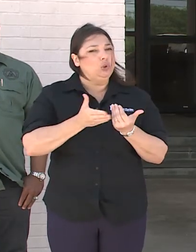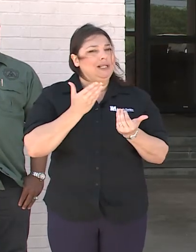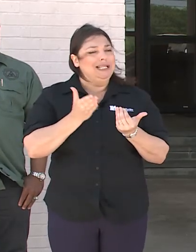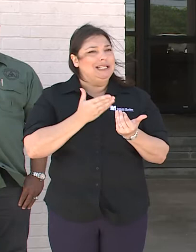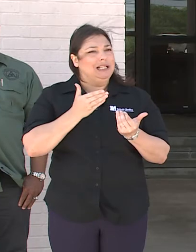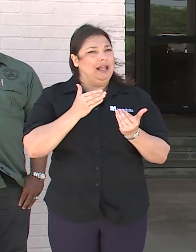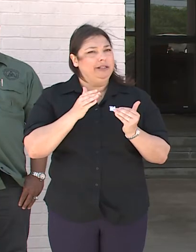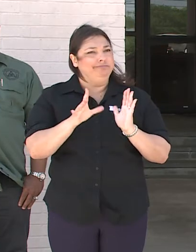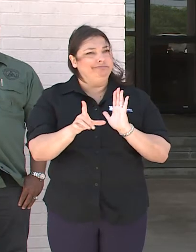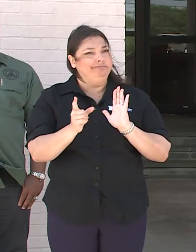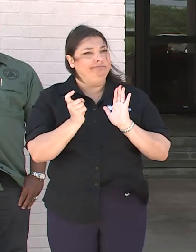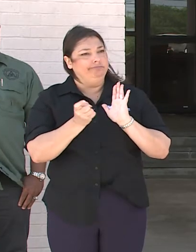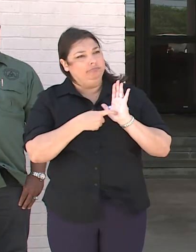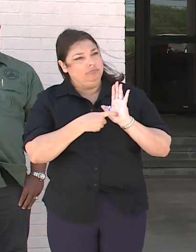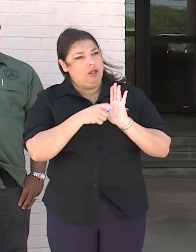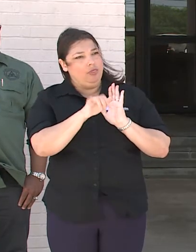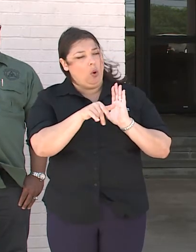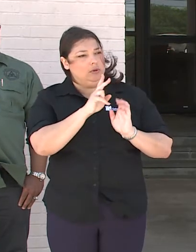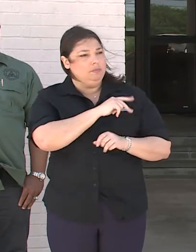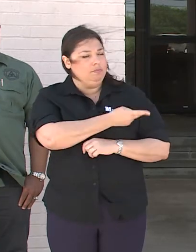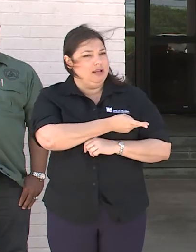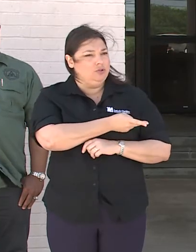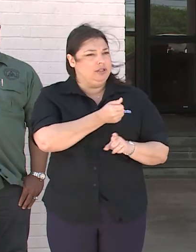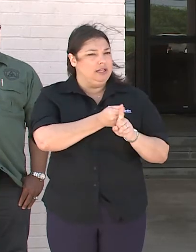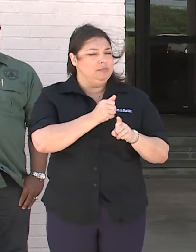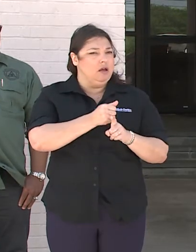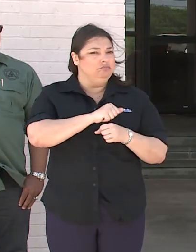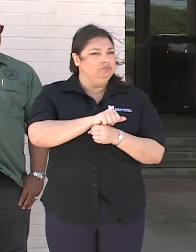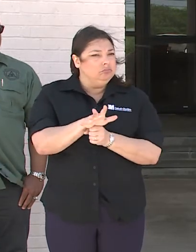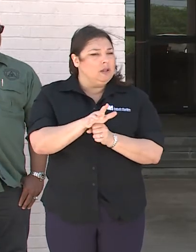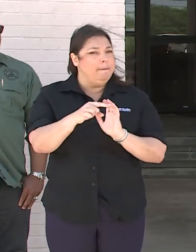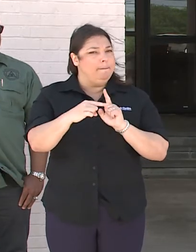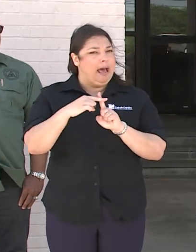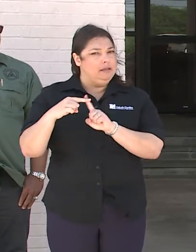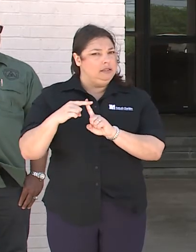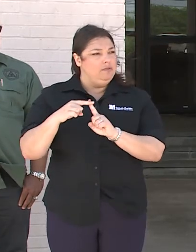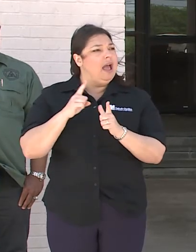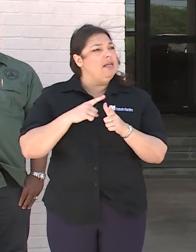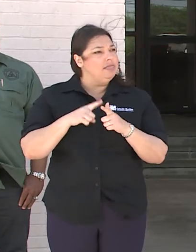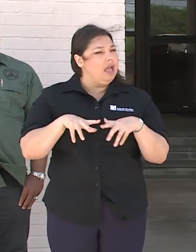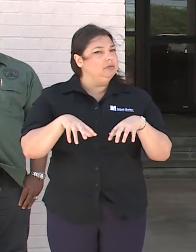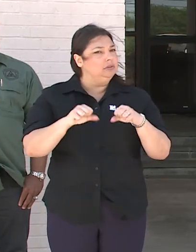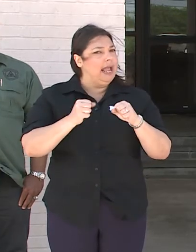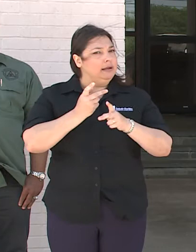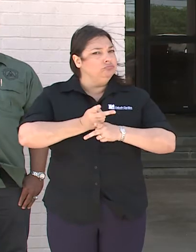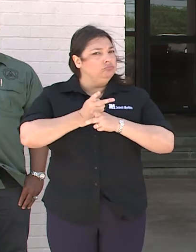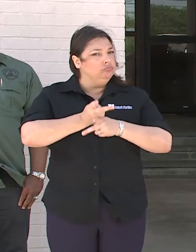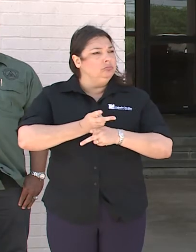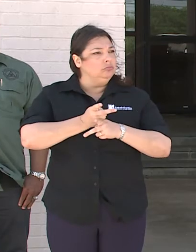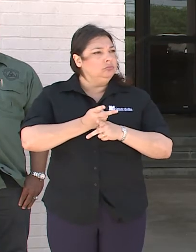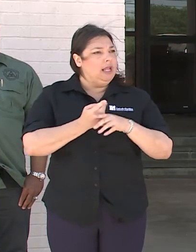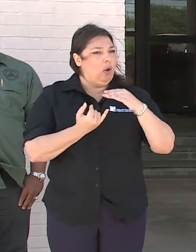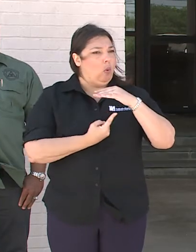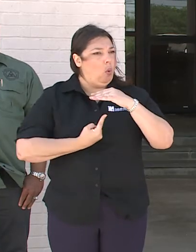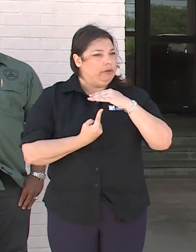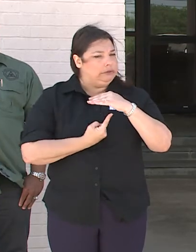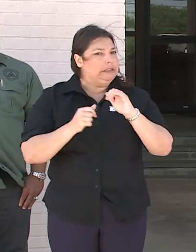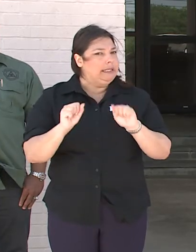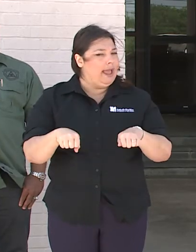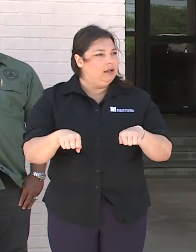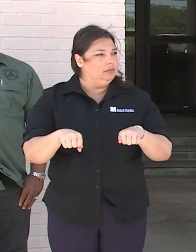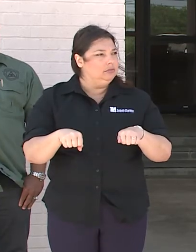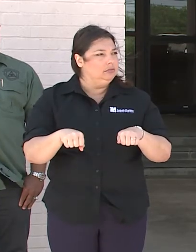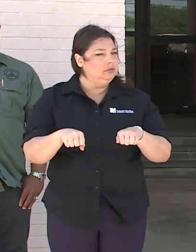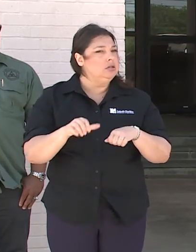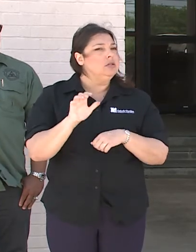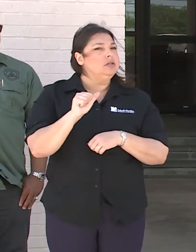identify those patients who are positive for coronavirus so that they can take those protective measures and self quarantine. So to